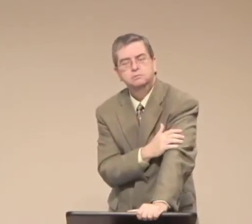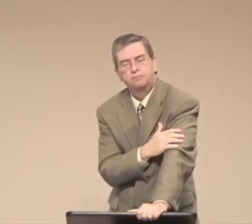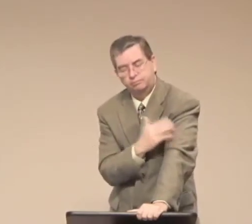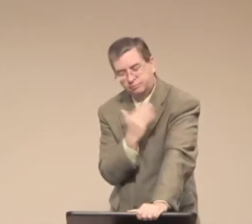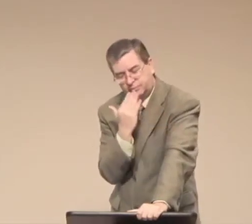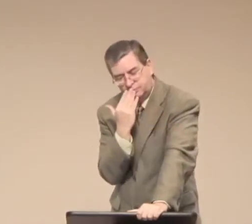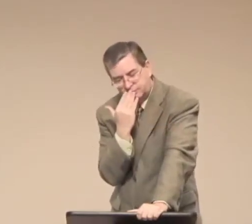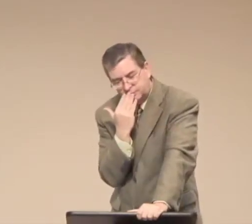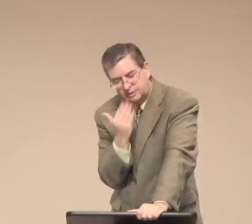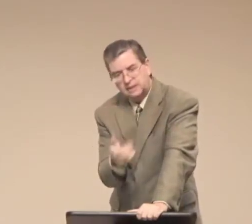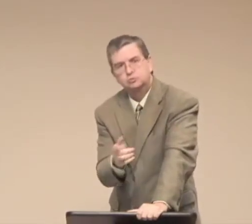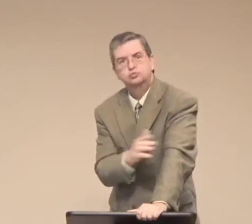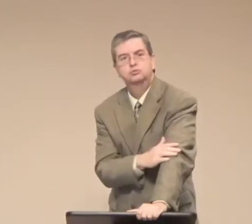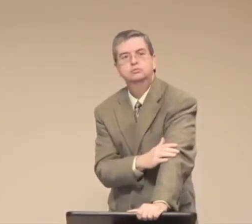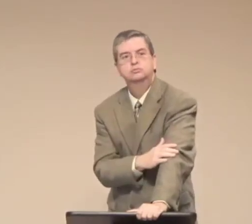That was my mom.